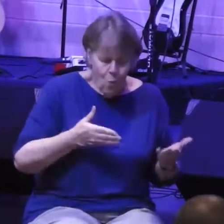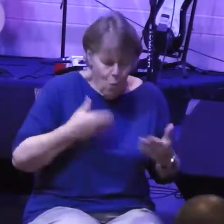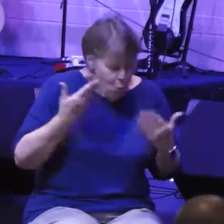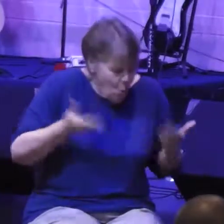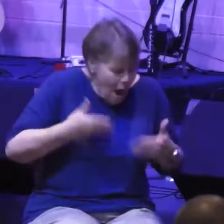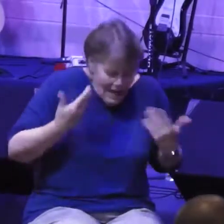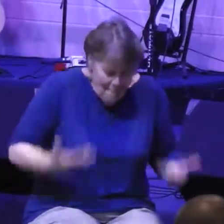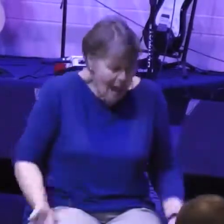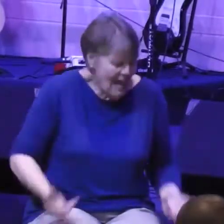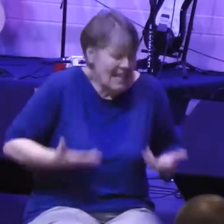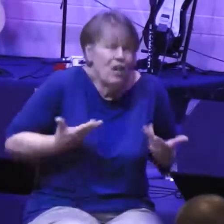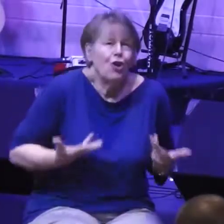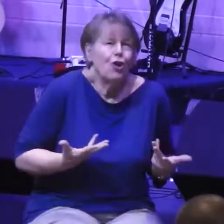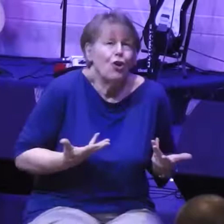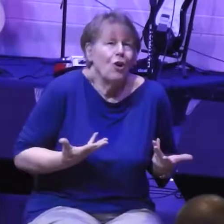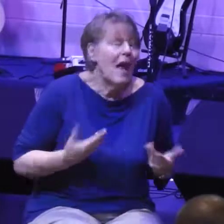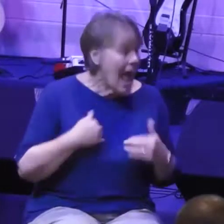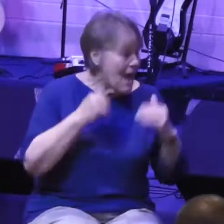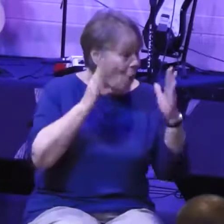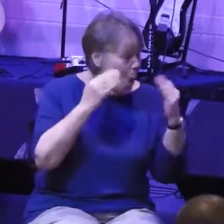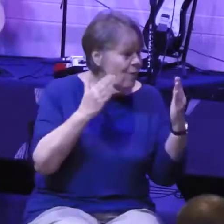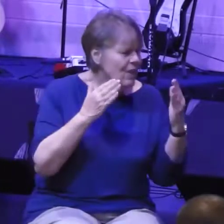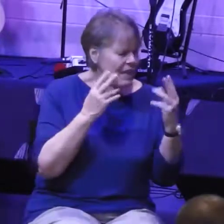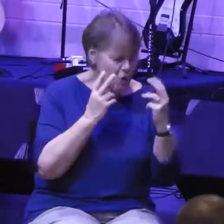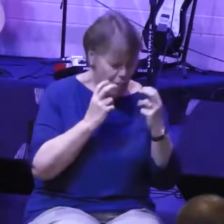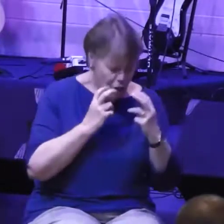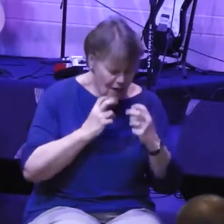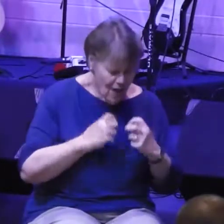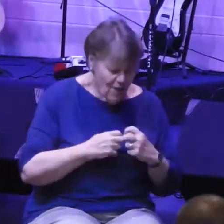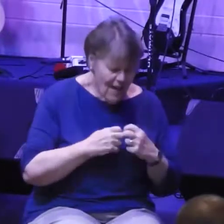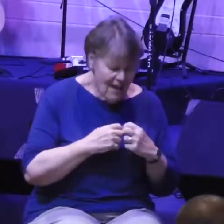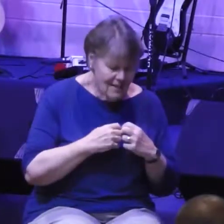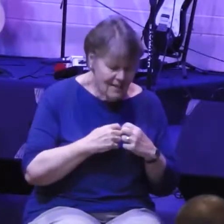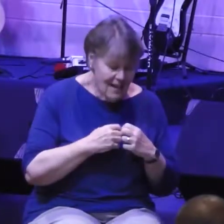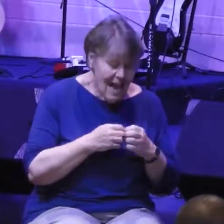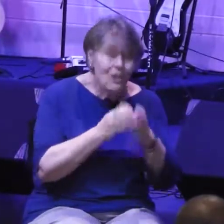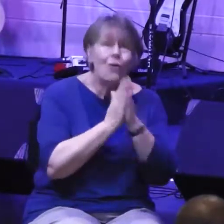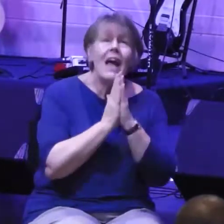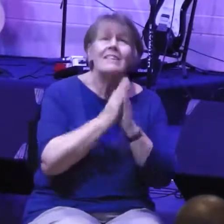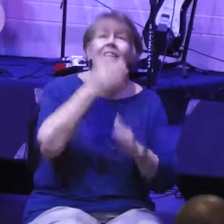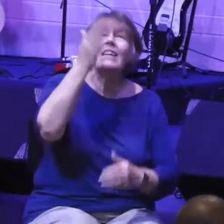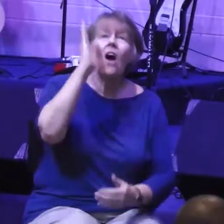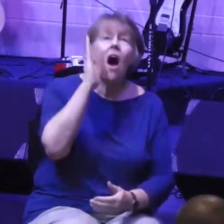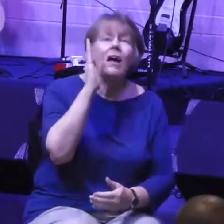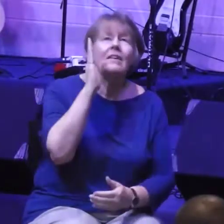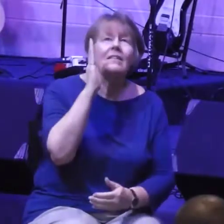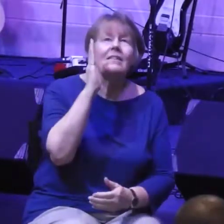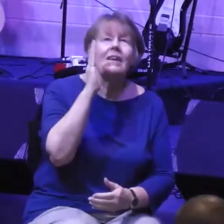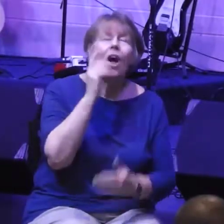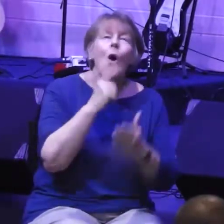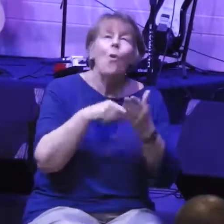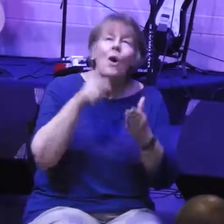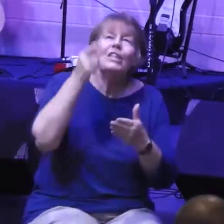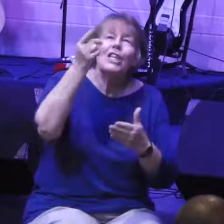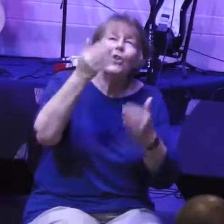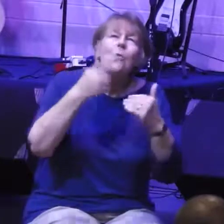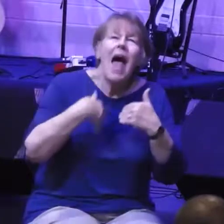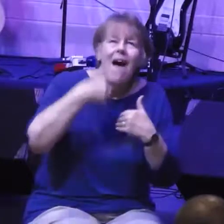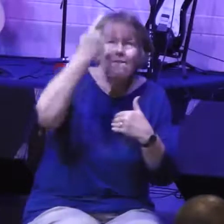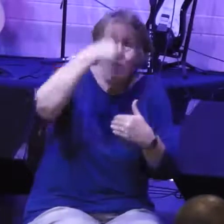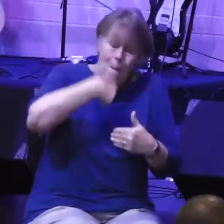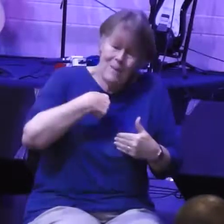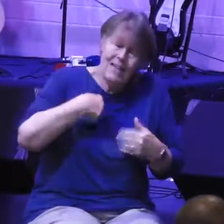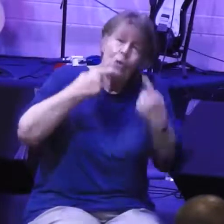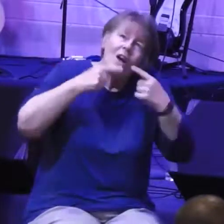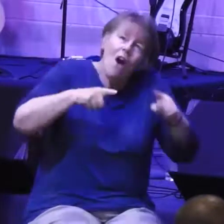at that all saying, God, what do you have for me to do in this